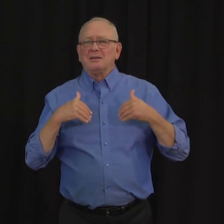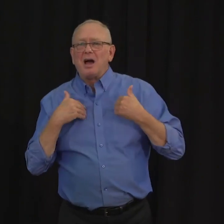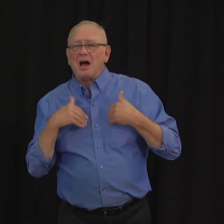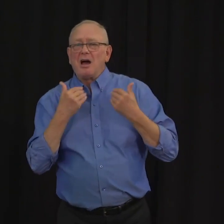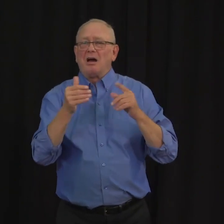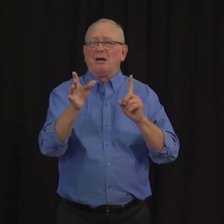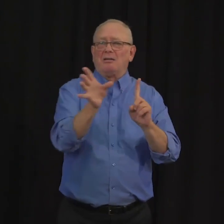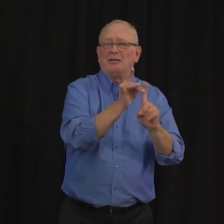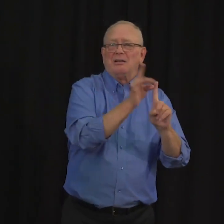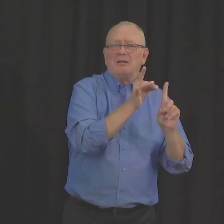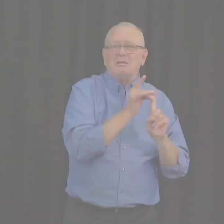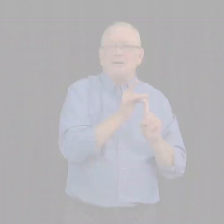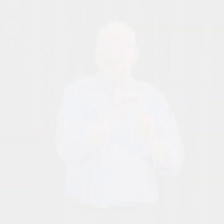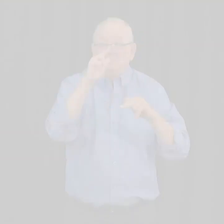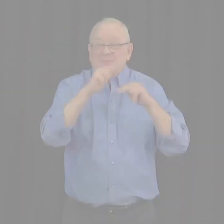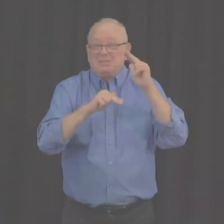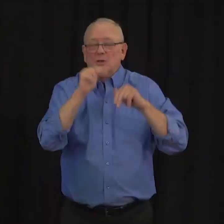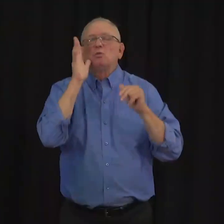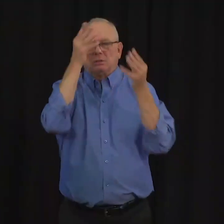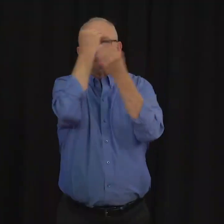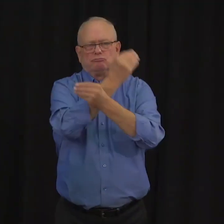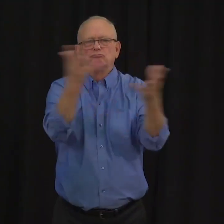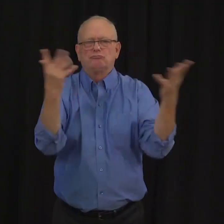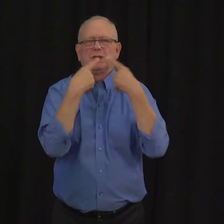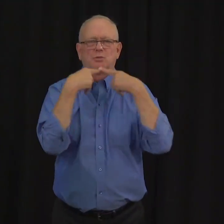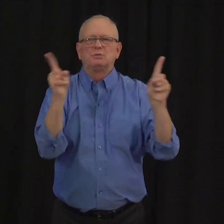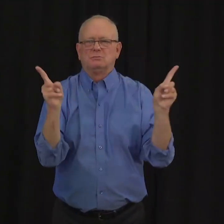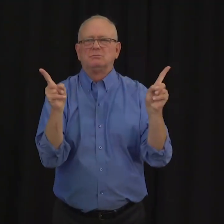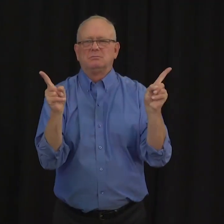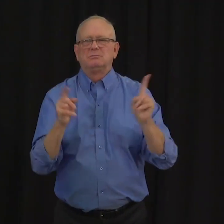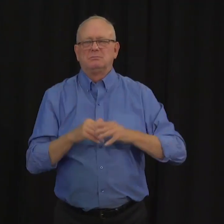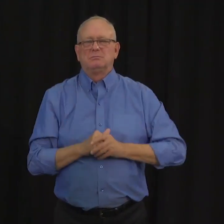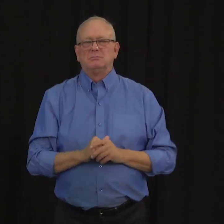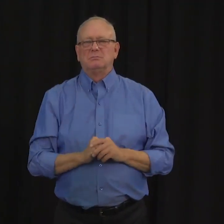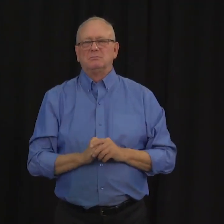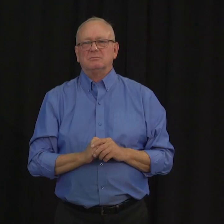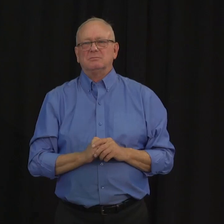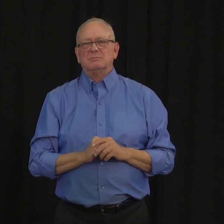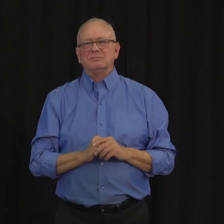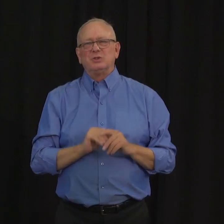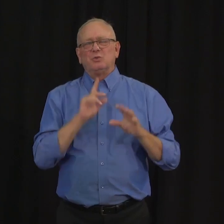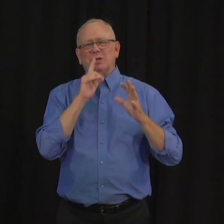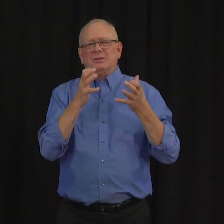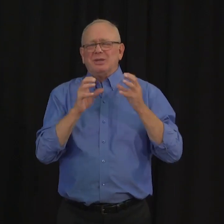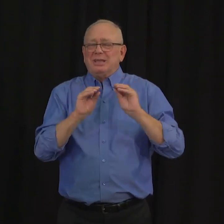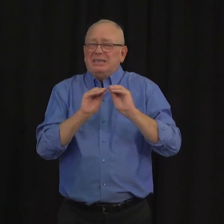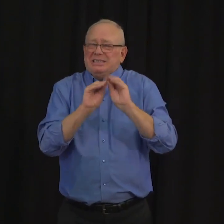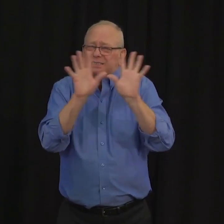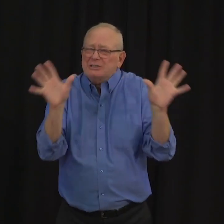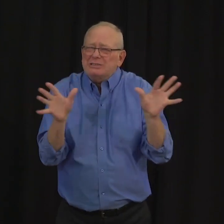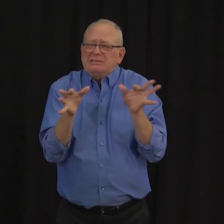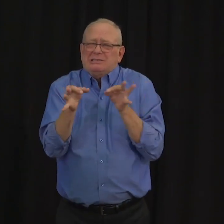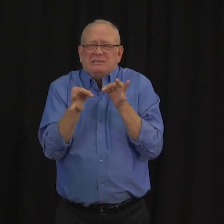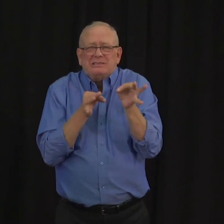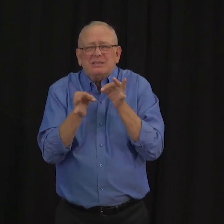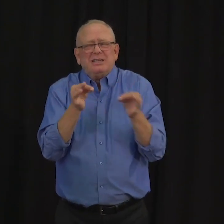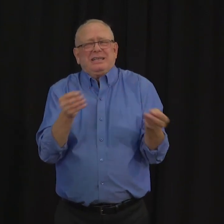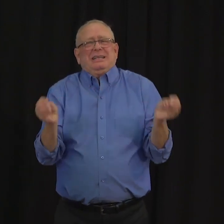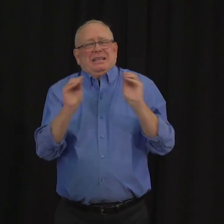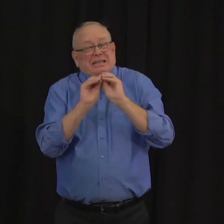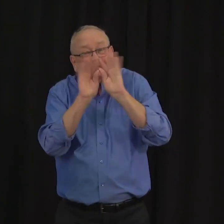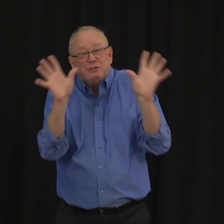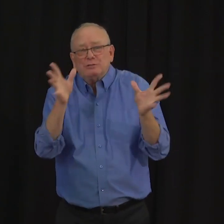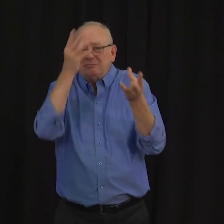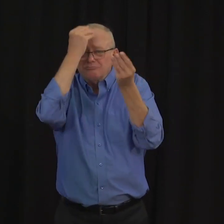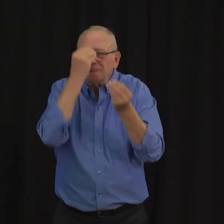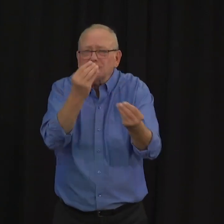cause confusion and anxiety. We have always committed to complete transparency to all those connected to a school when a